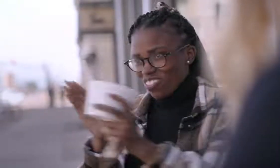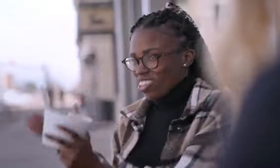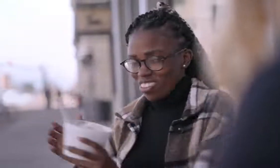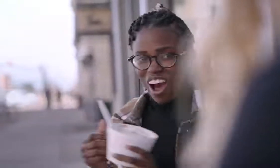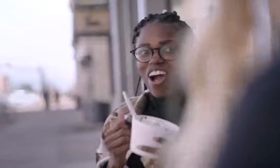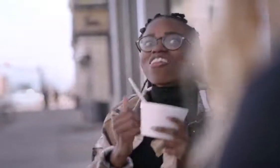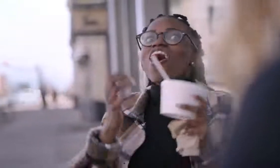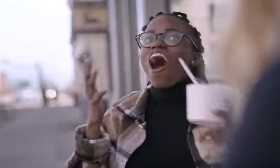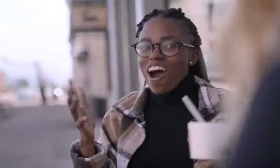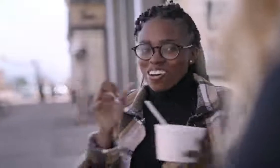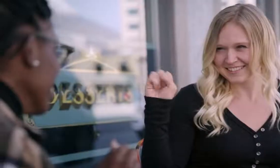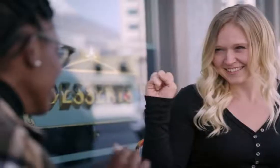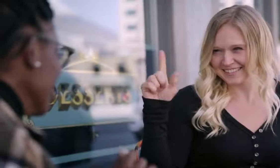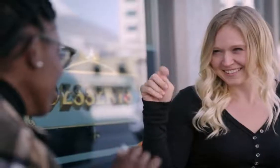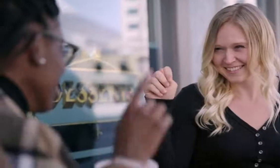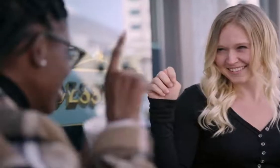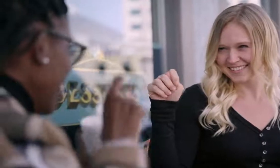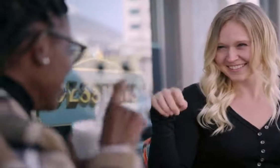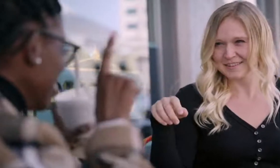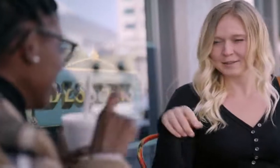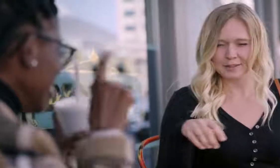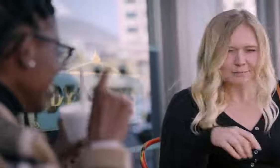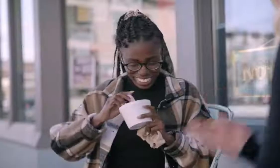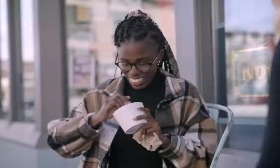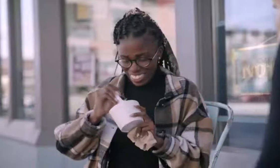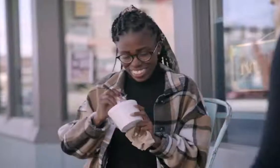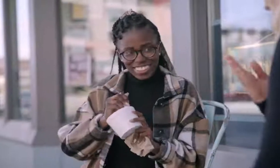And what that means is loving Him, and showing love towards others.